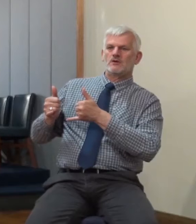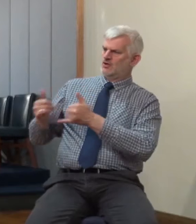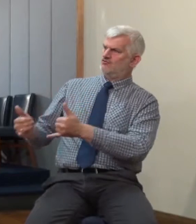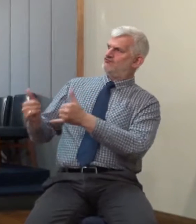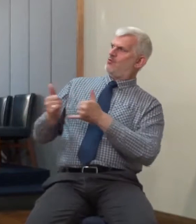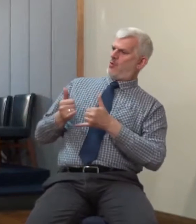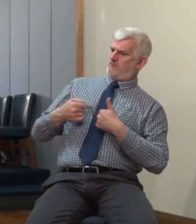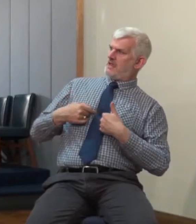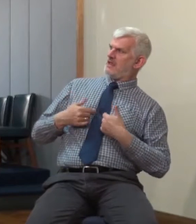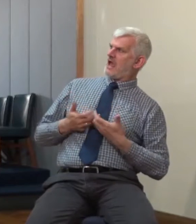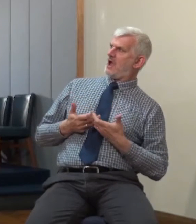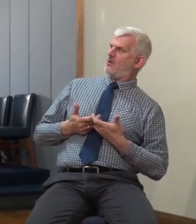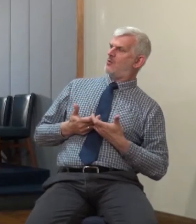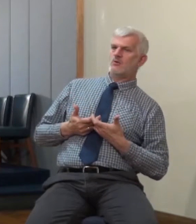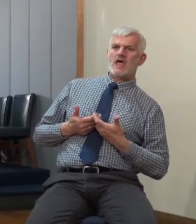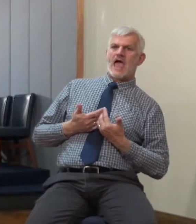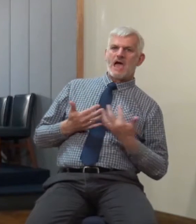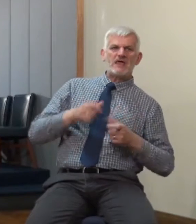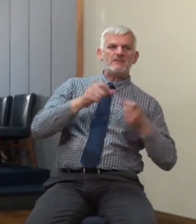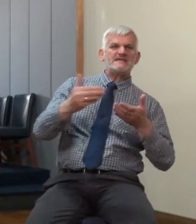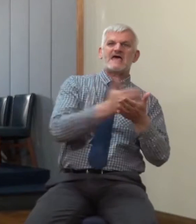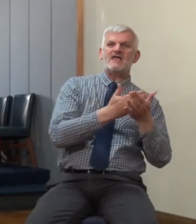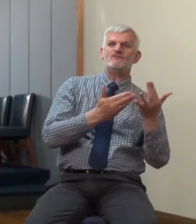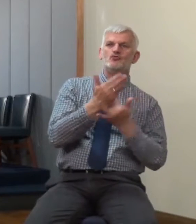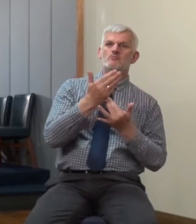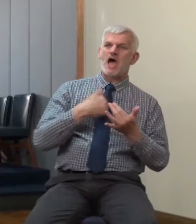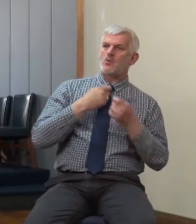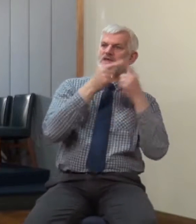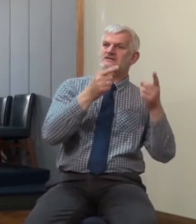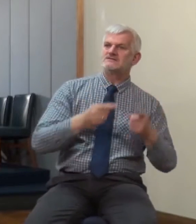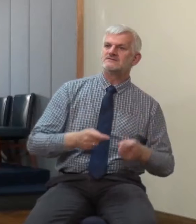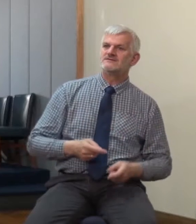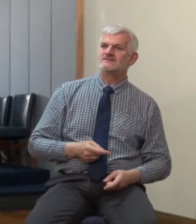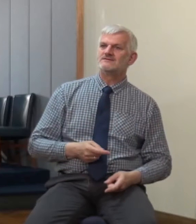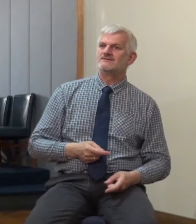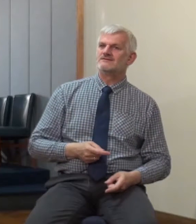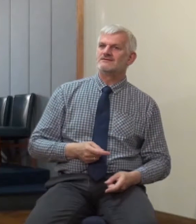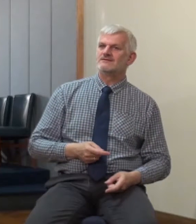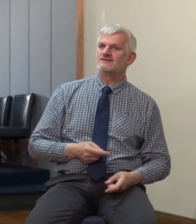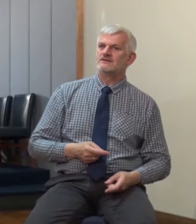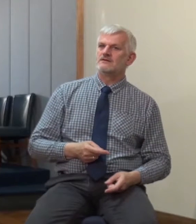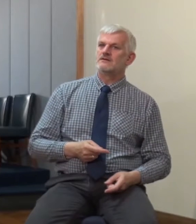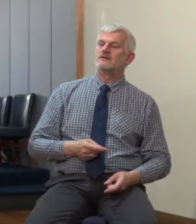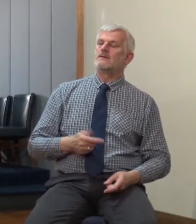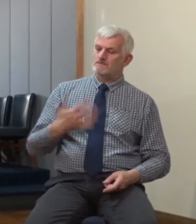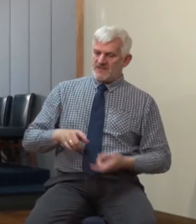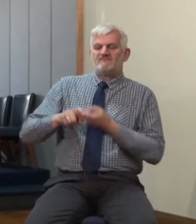faithfulness as a preacher as a provider what the Lord mentions here is the